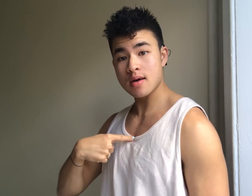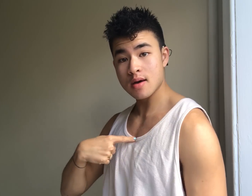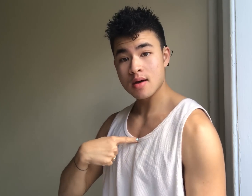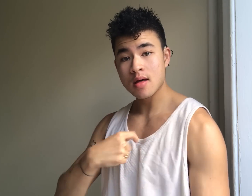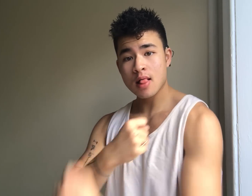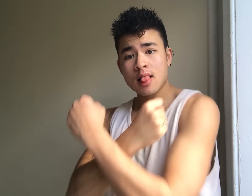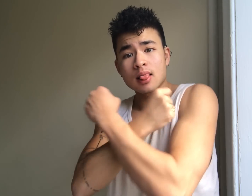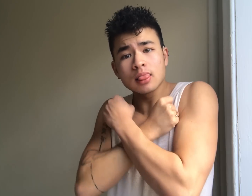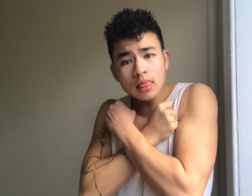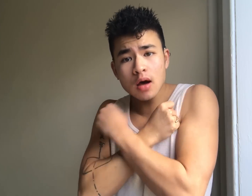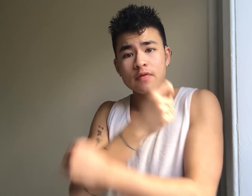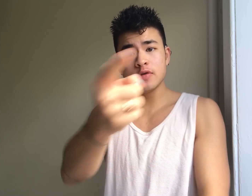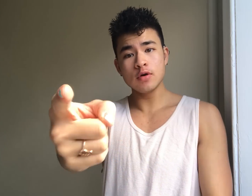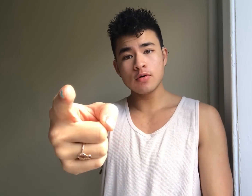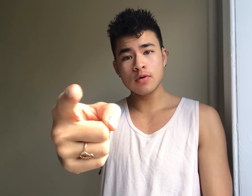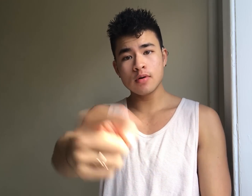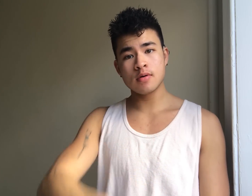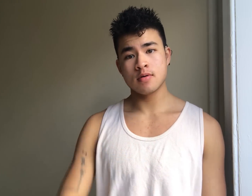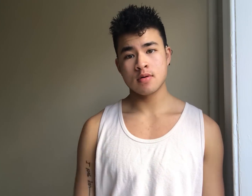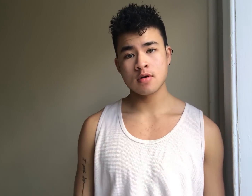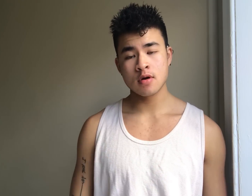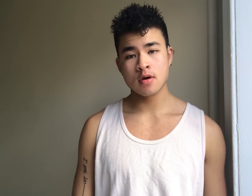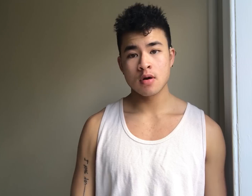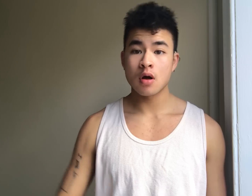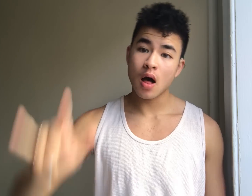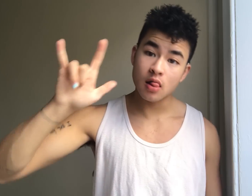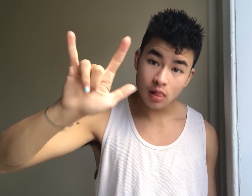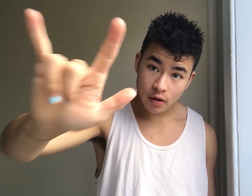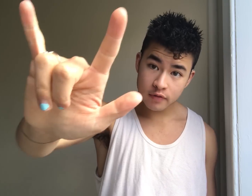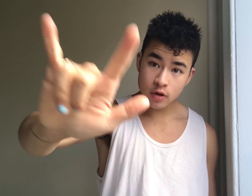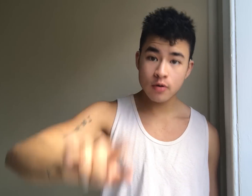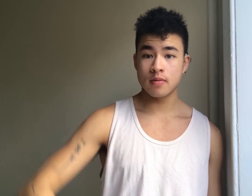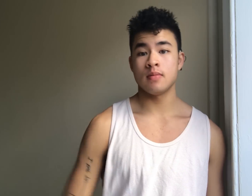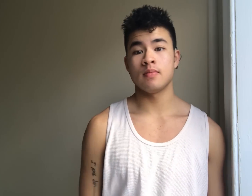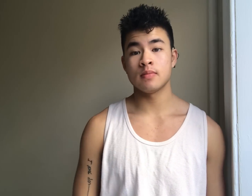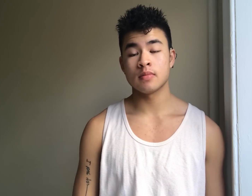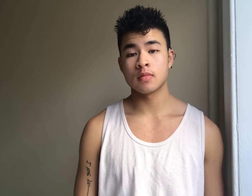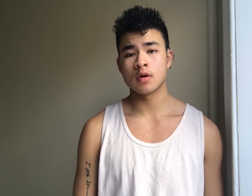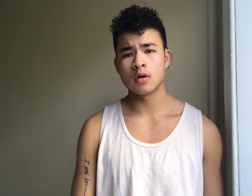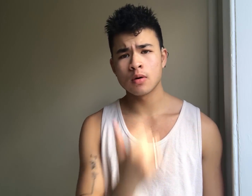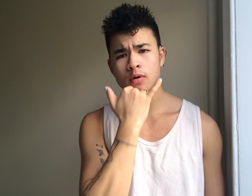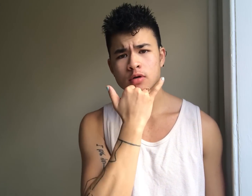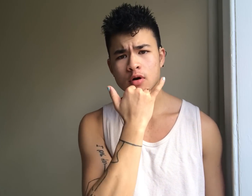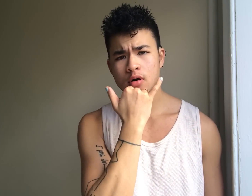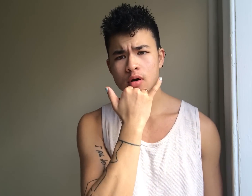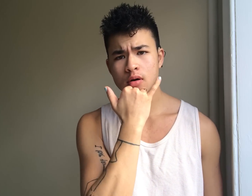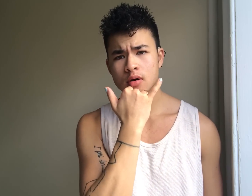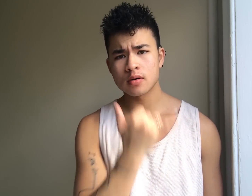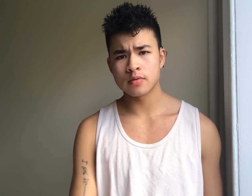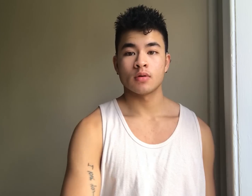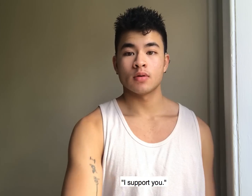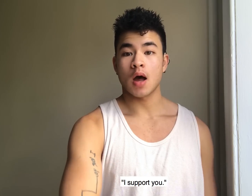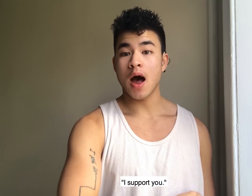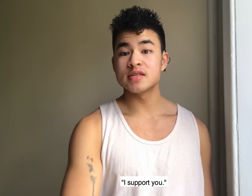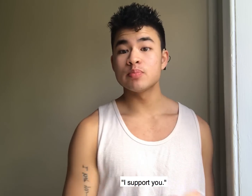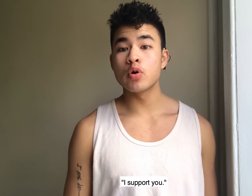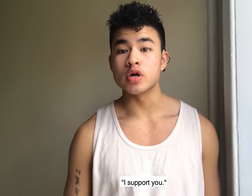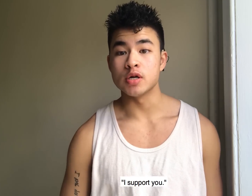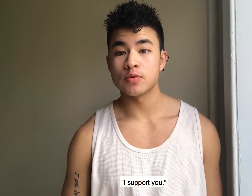love you I love you what's wrong I support you